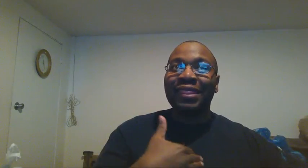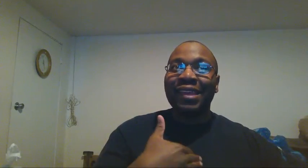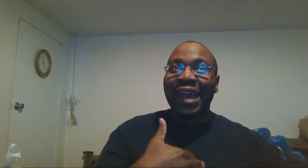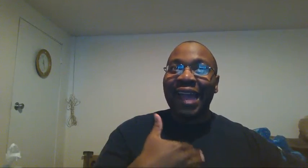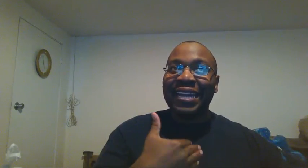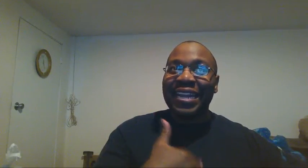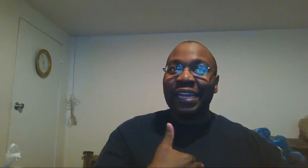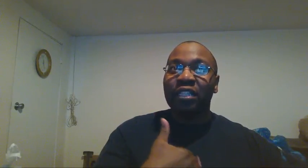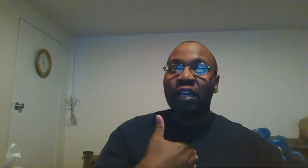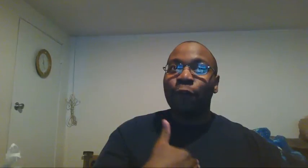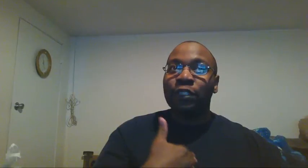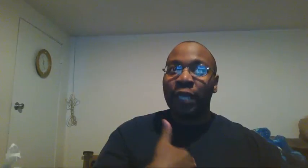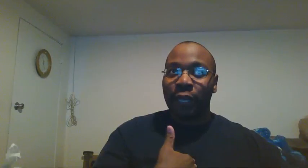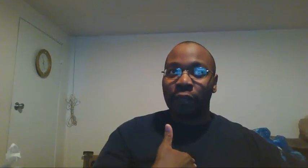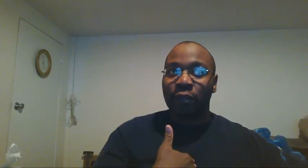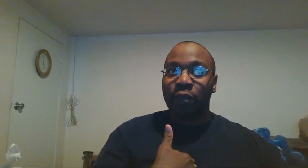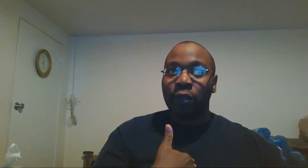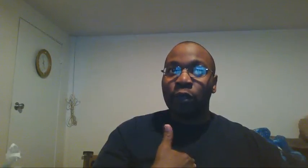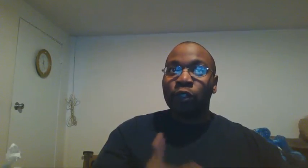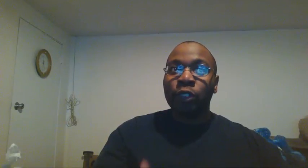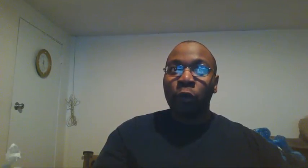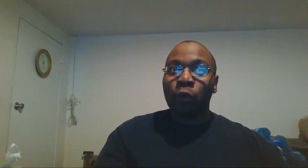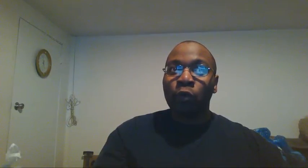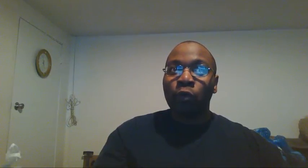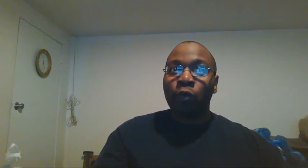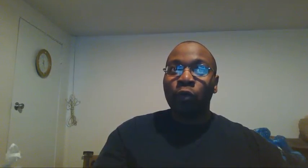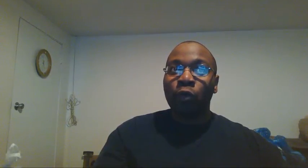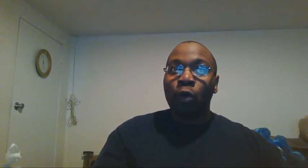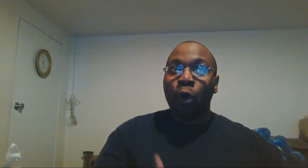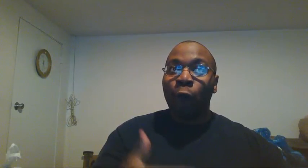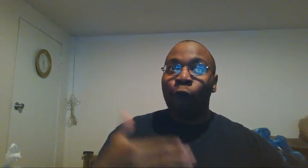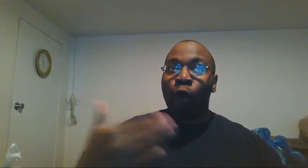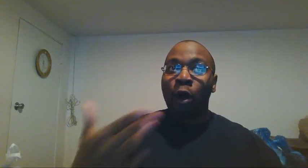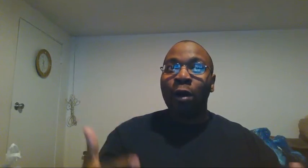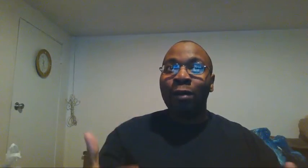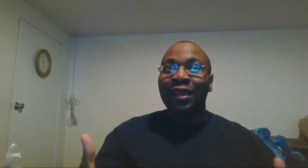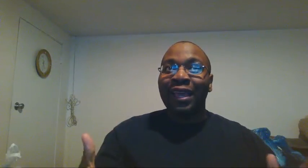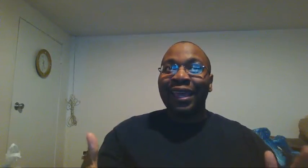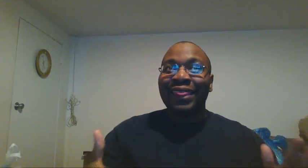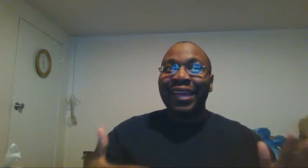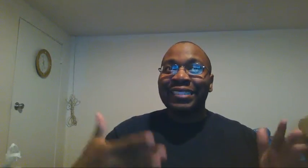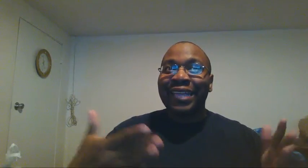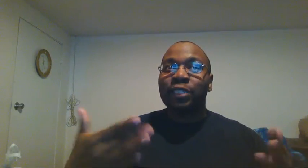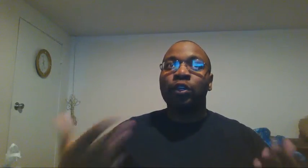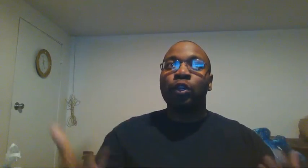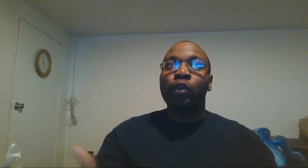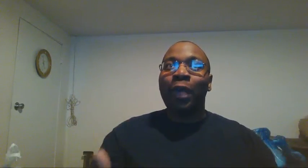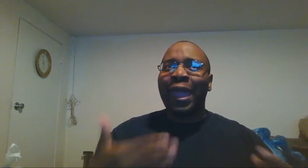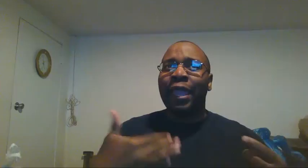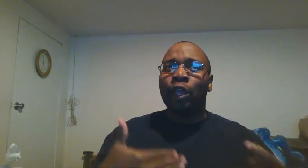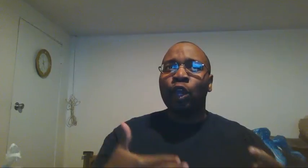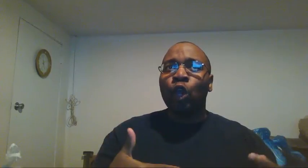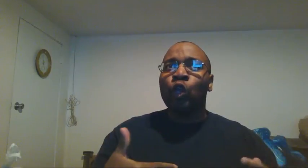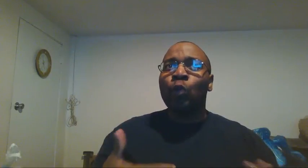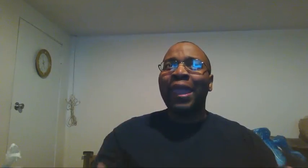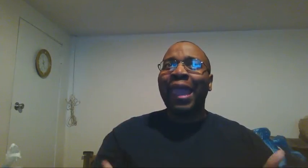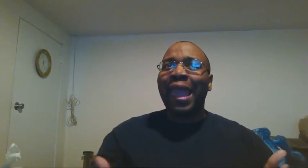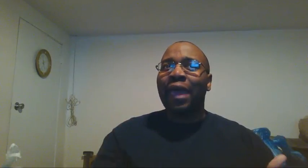i need tougher skin so overall that says to you hey you may have